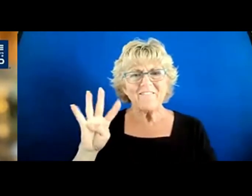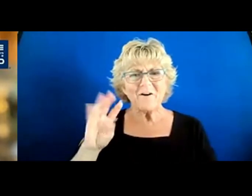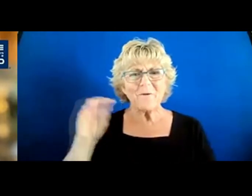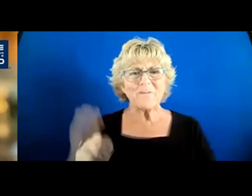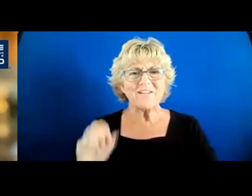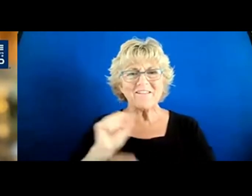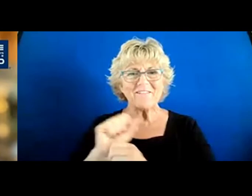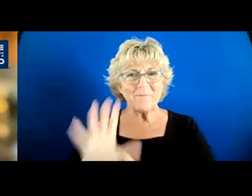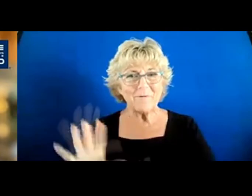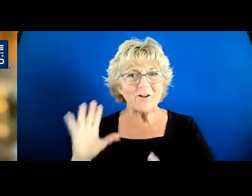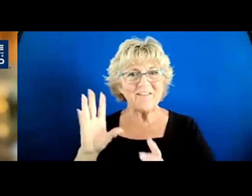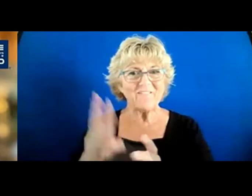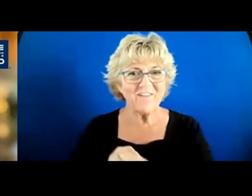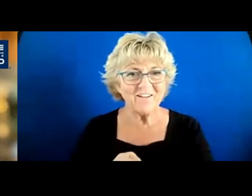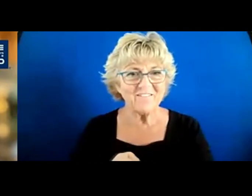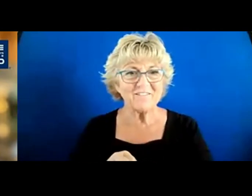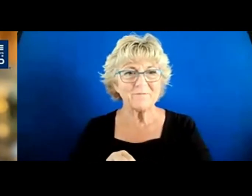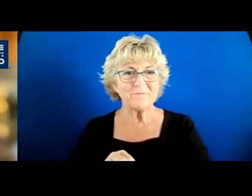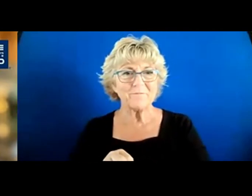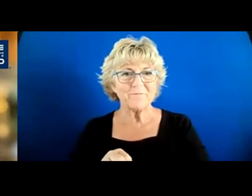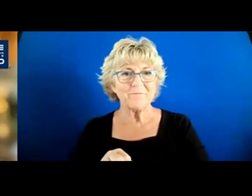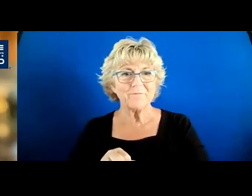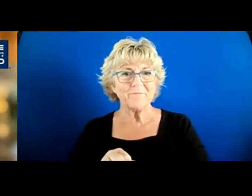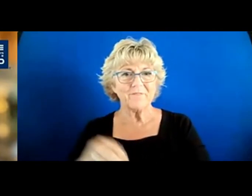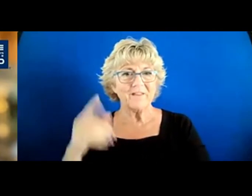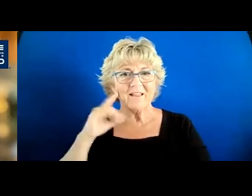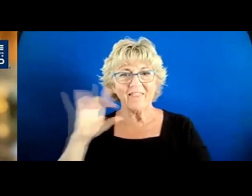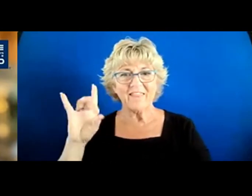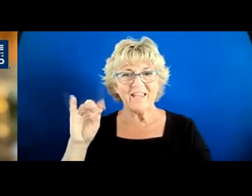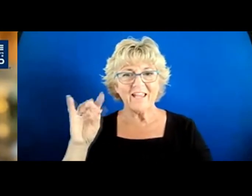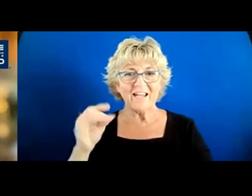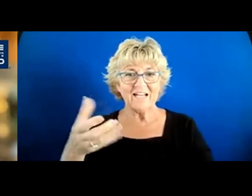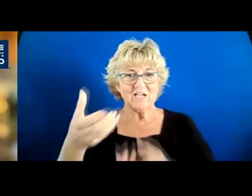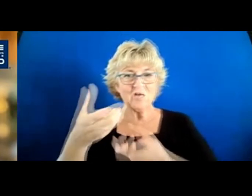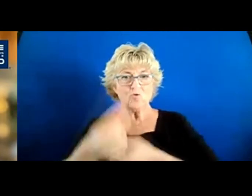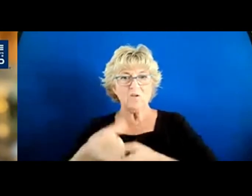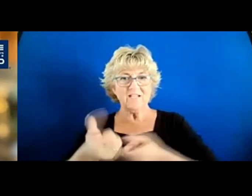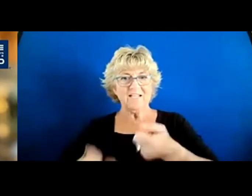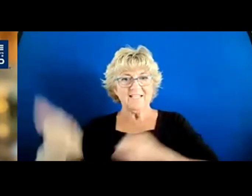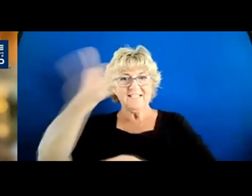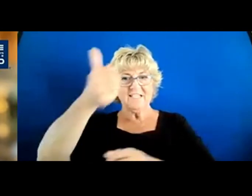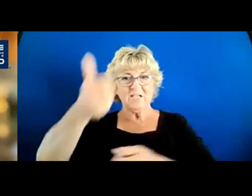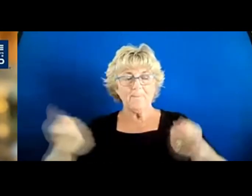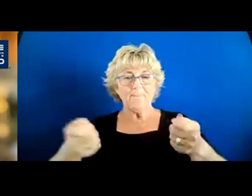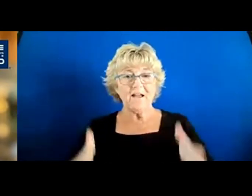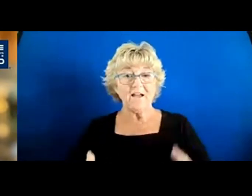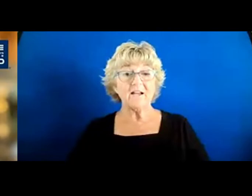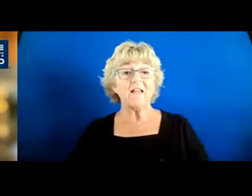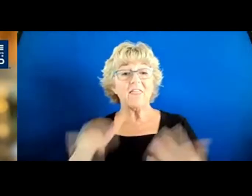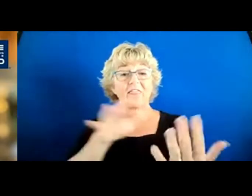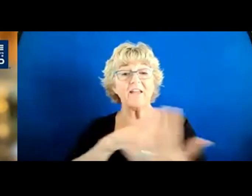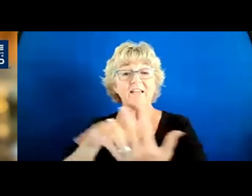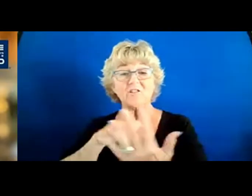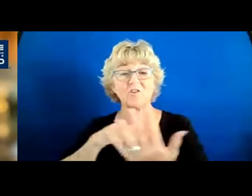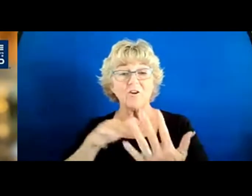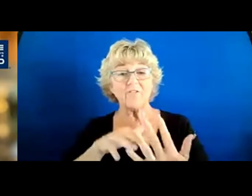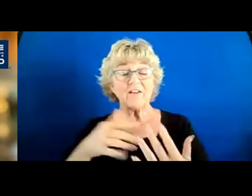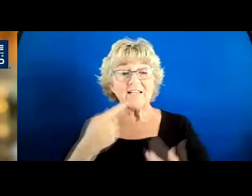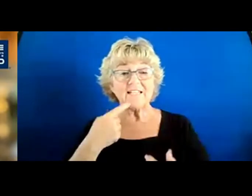employees engaged. And I think it was in the 80s trusting senior management as well. And the survey provider told us,